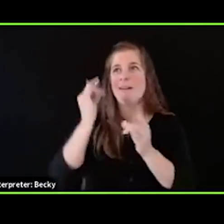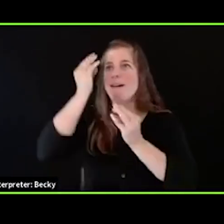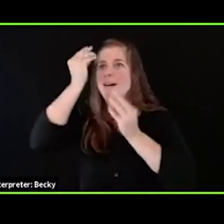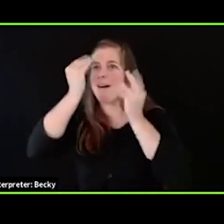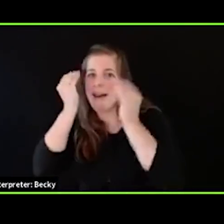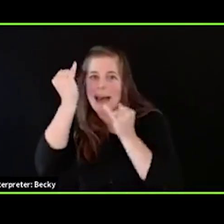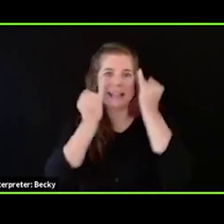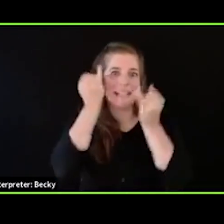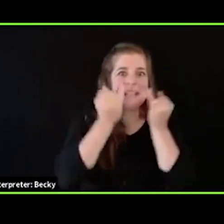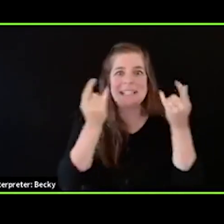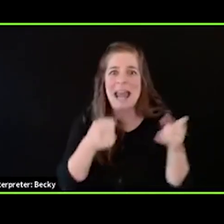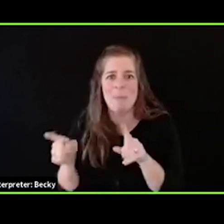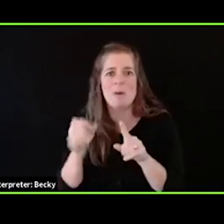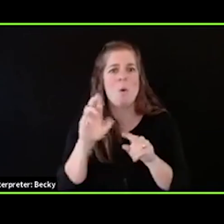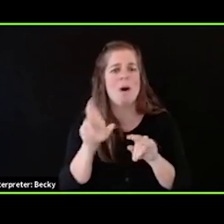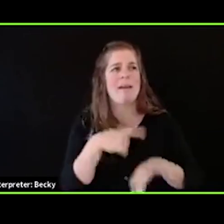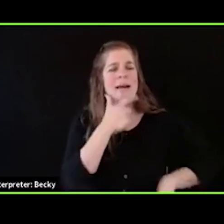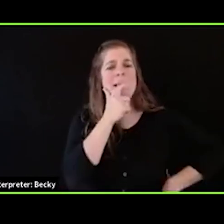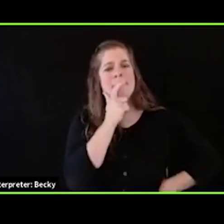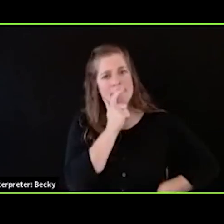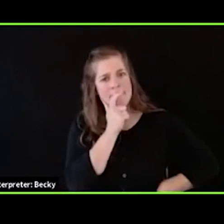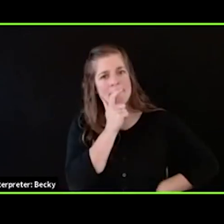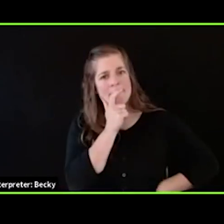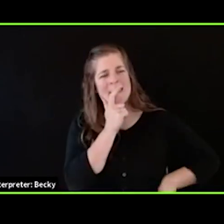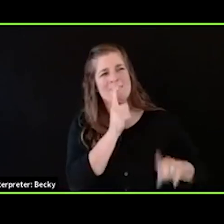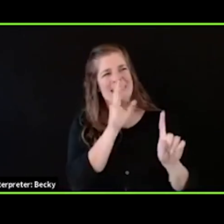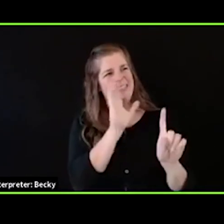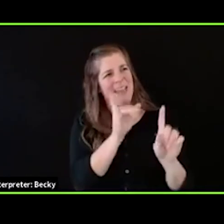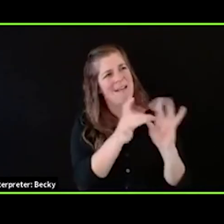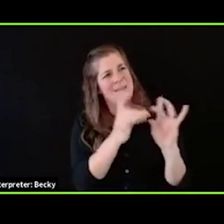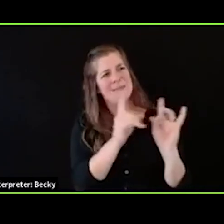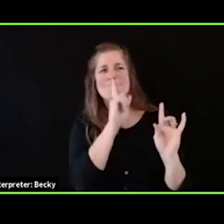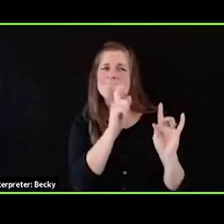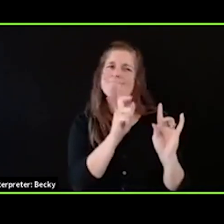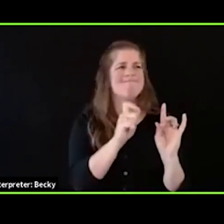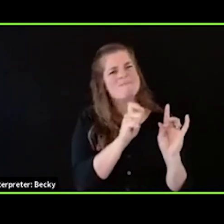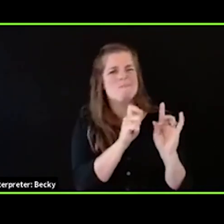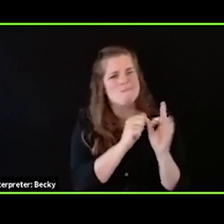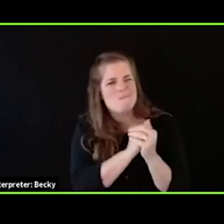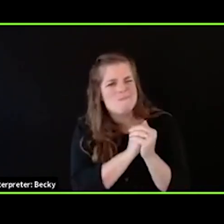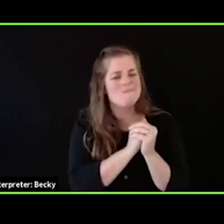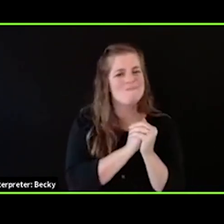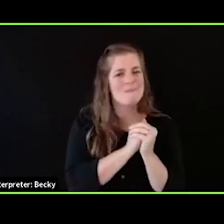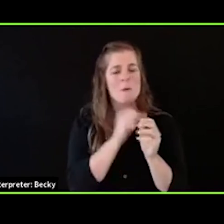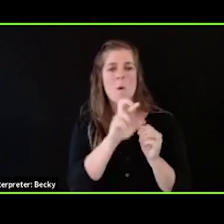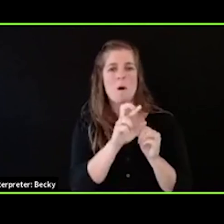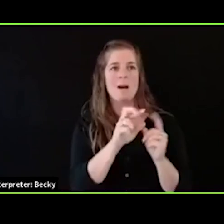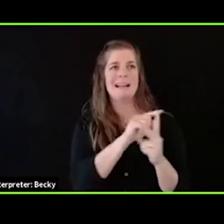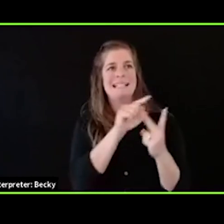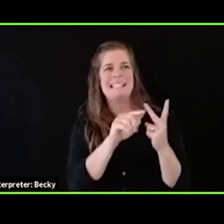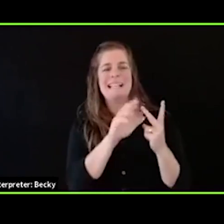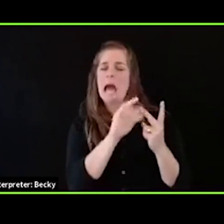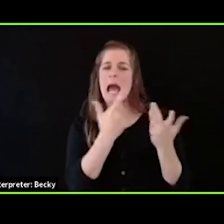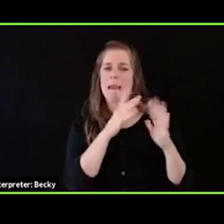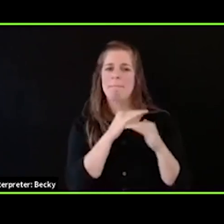huh, I'm not sure that really resonated with me or that's my learning edge. So it